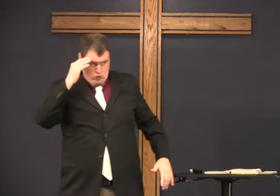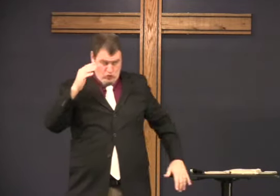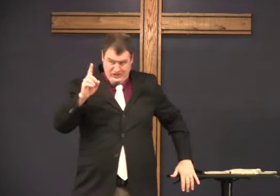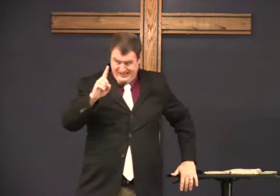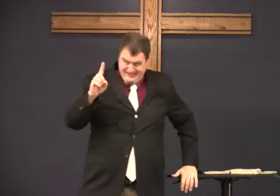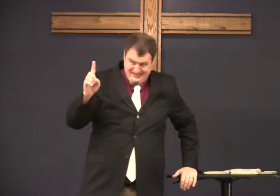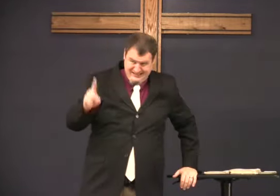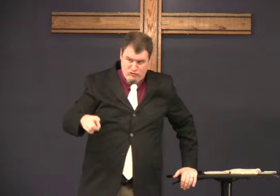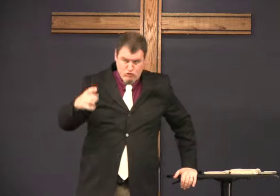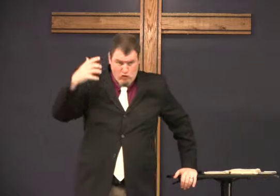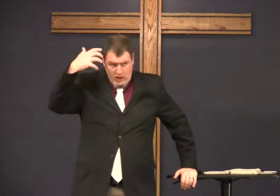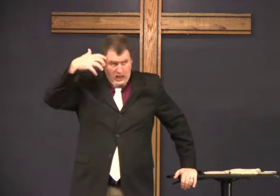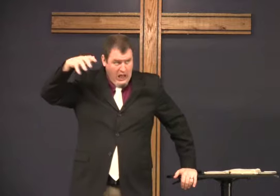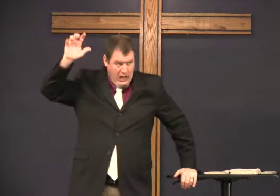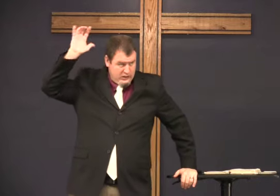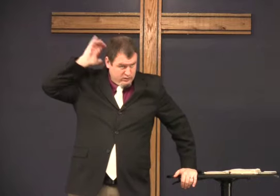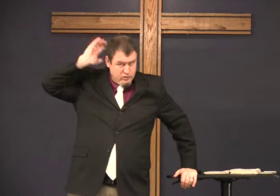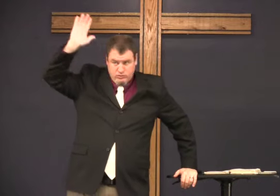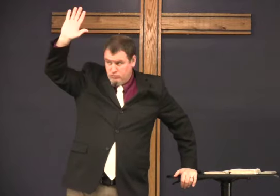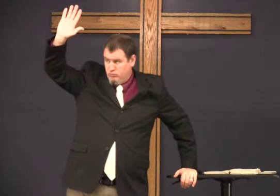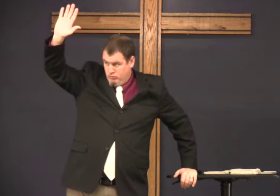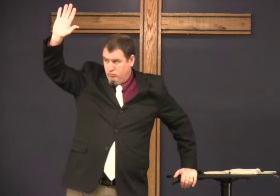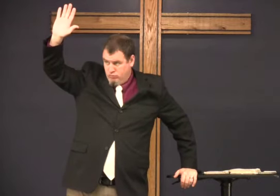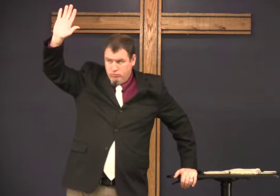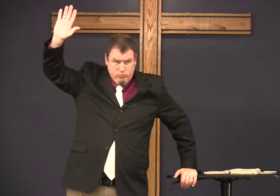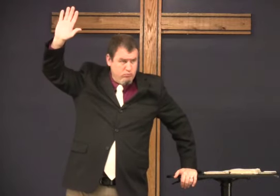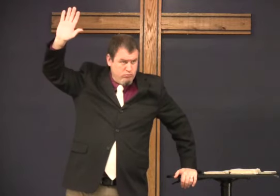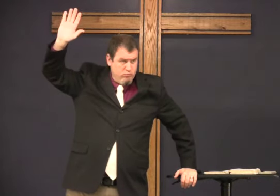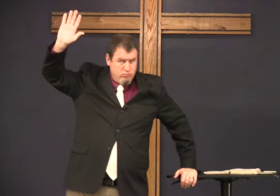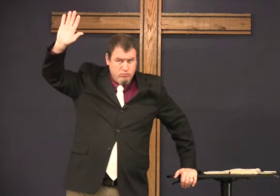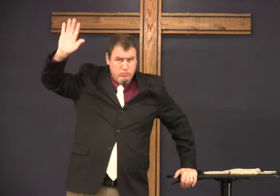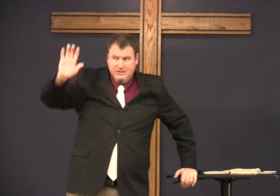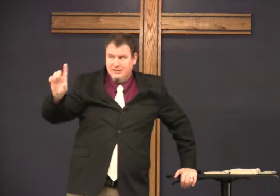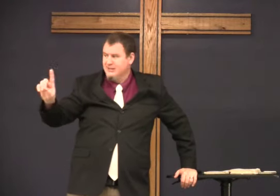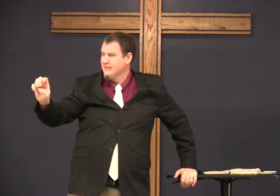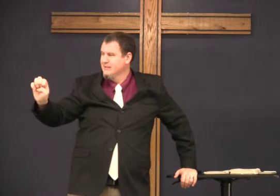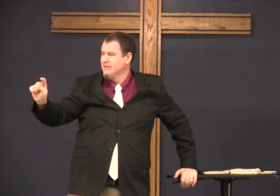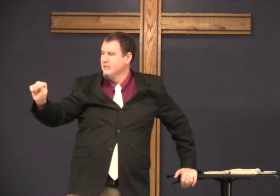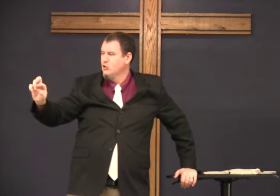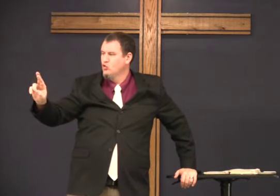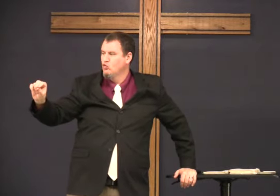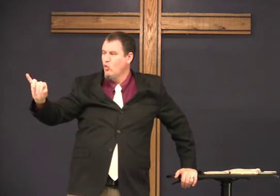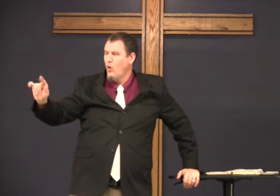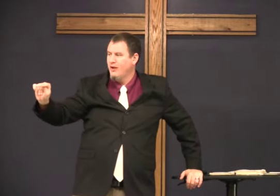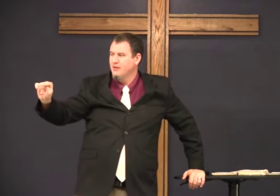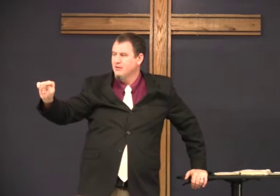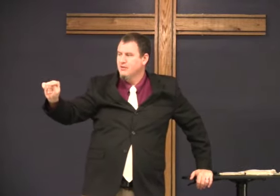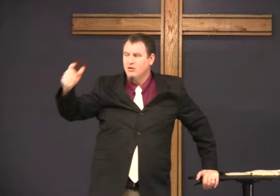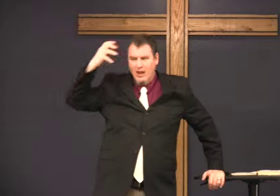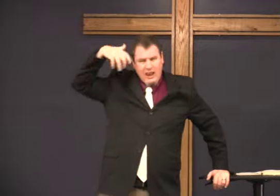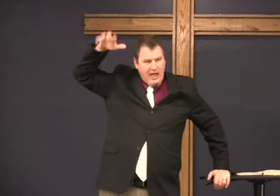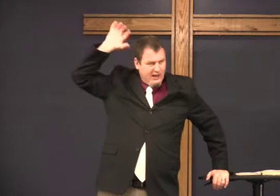You know the Dallas Detroit Lions.